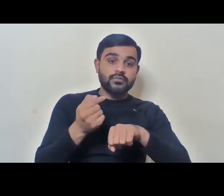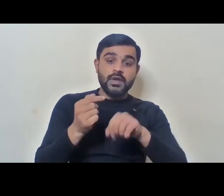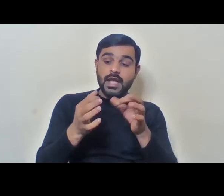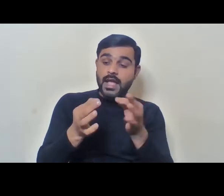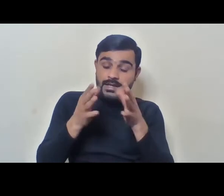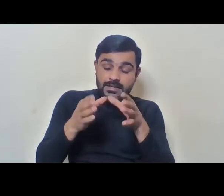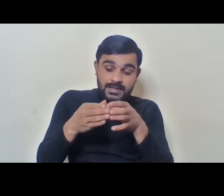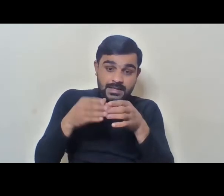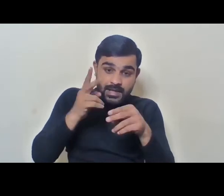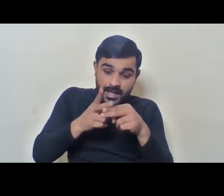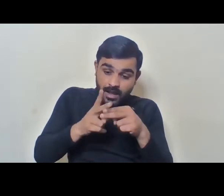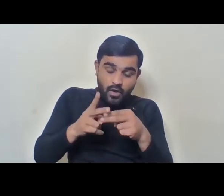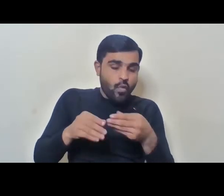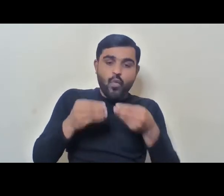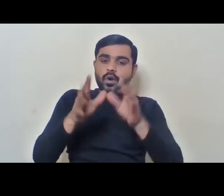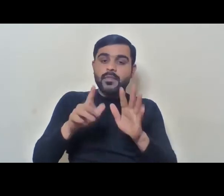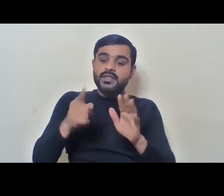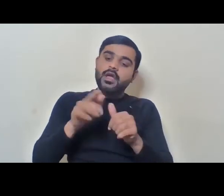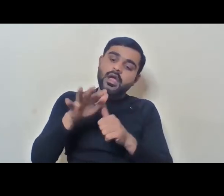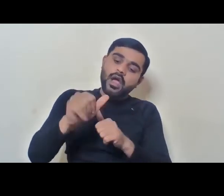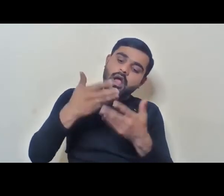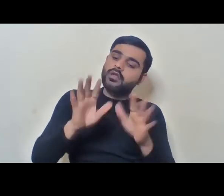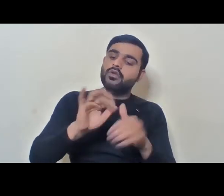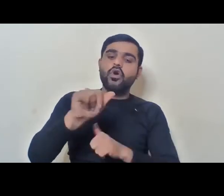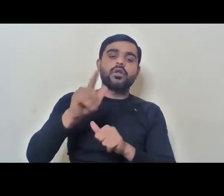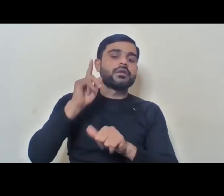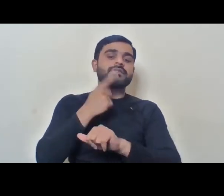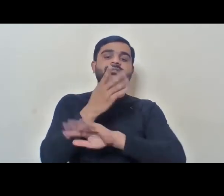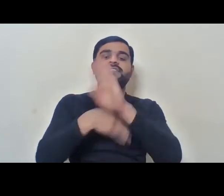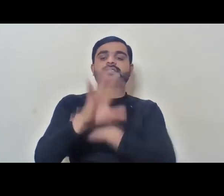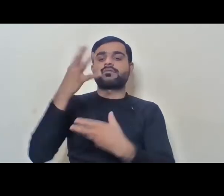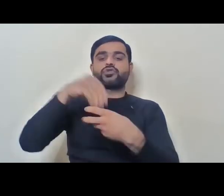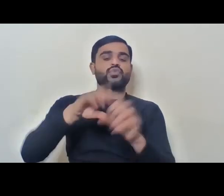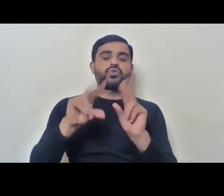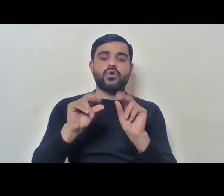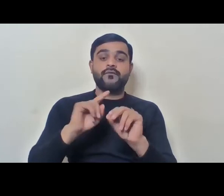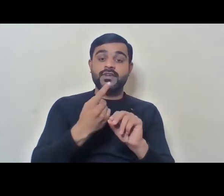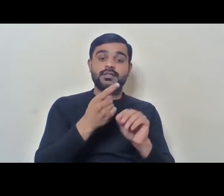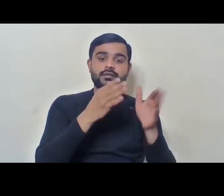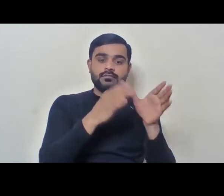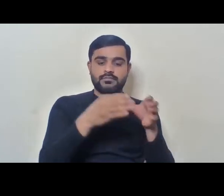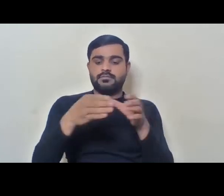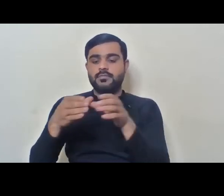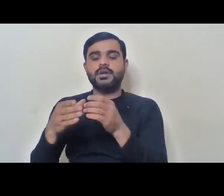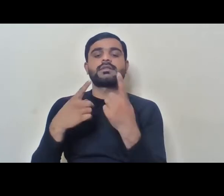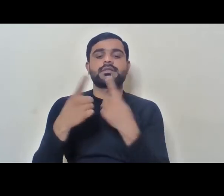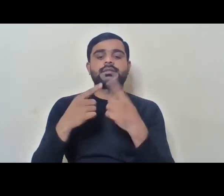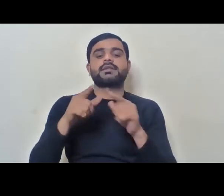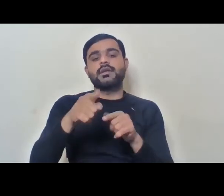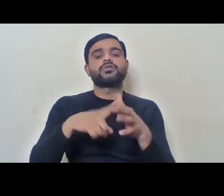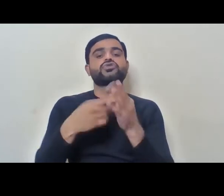disabilities and their access to government employment. Okay. Okay, that's about filling up.